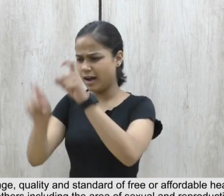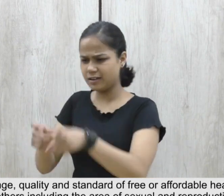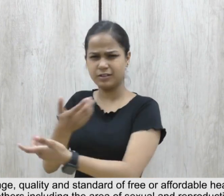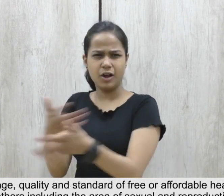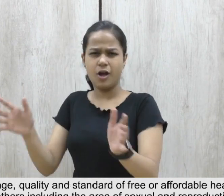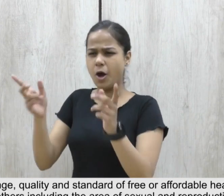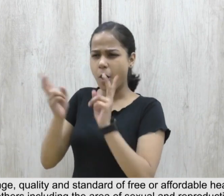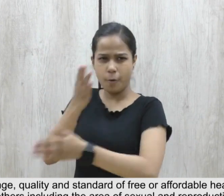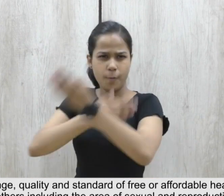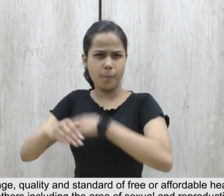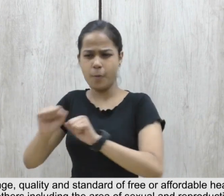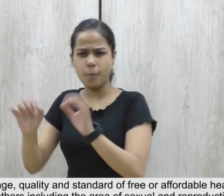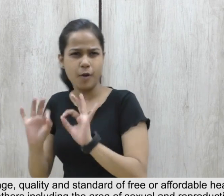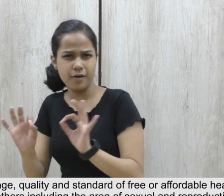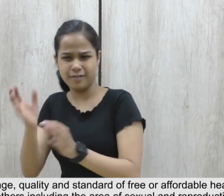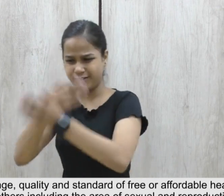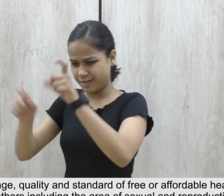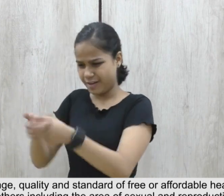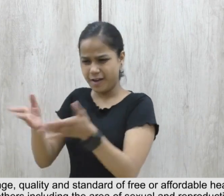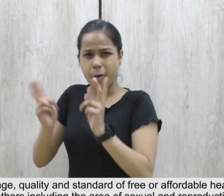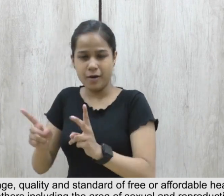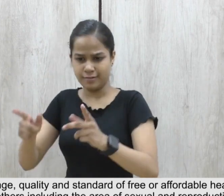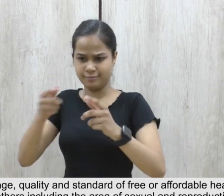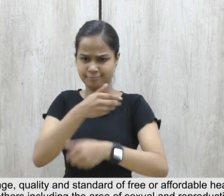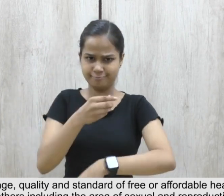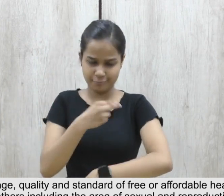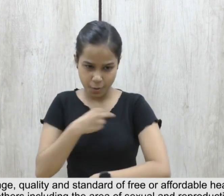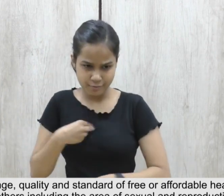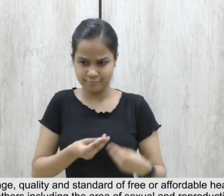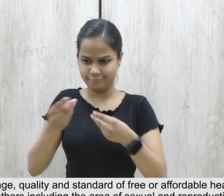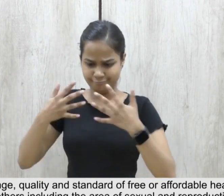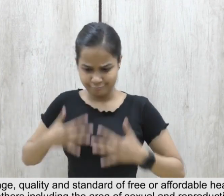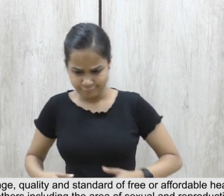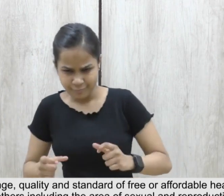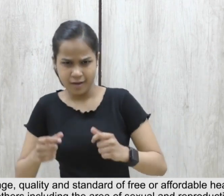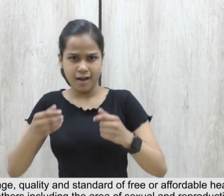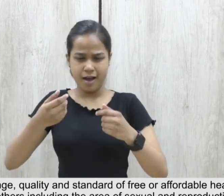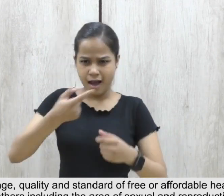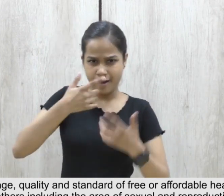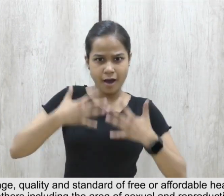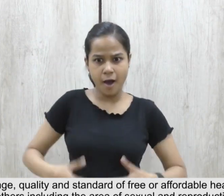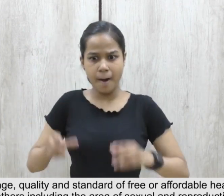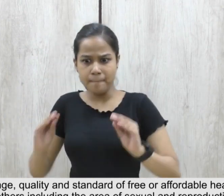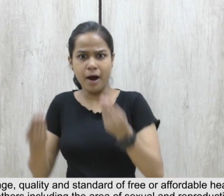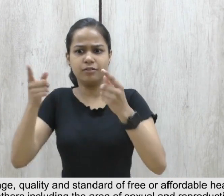provide same range, quality and standard of free or affordable health care to PWDs as provided